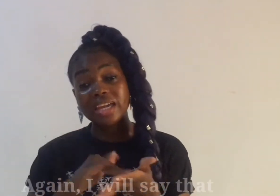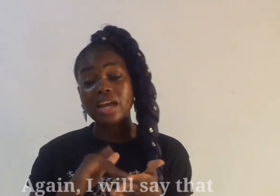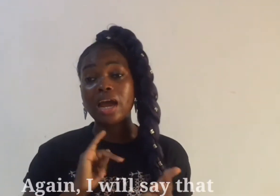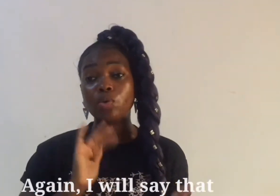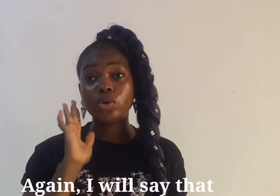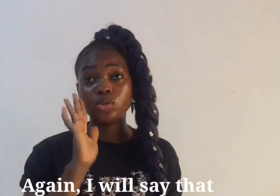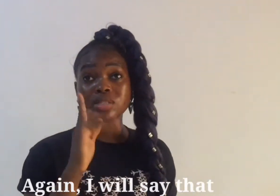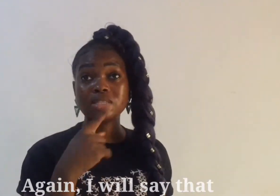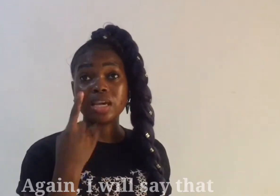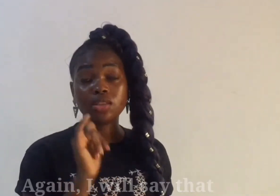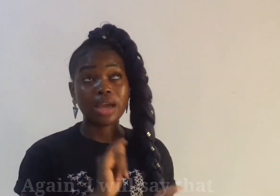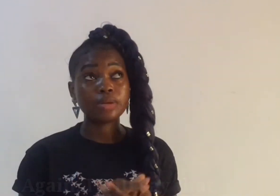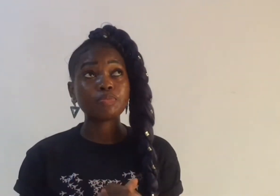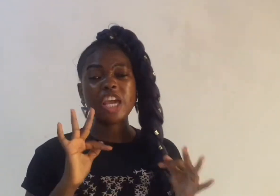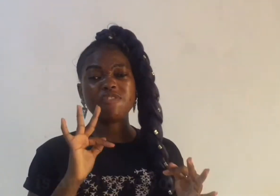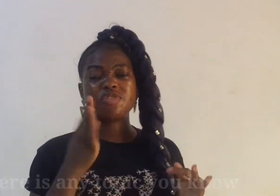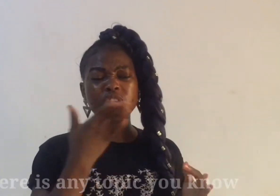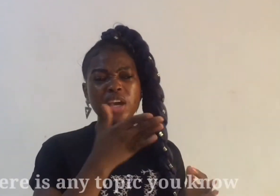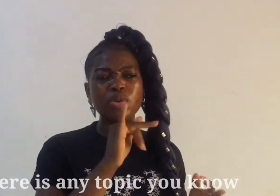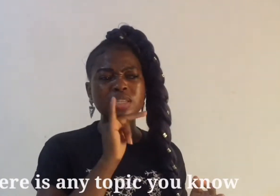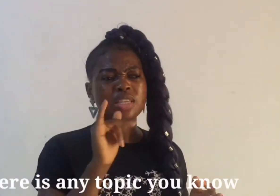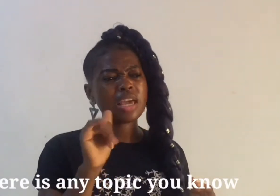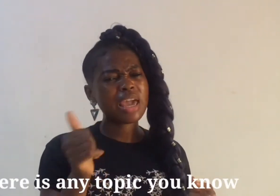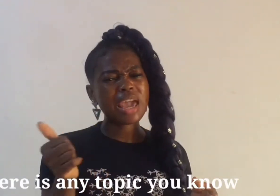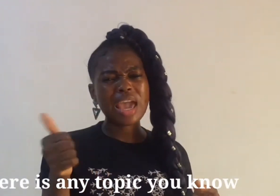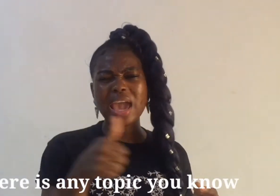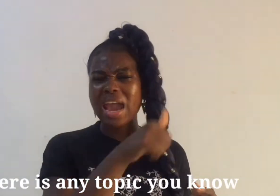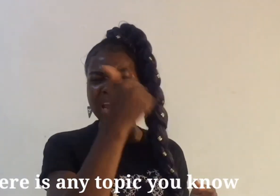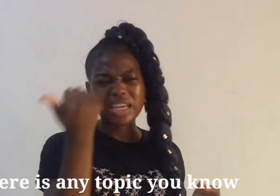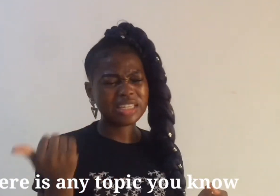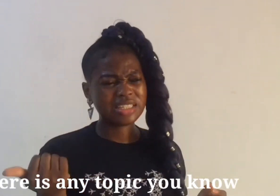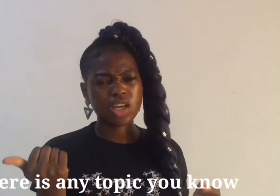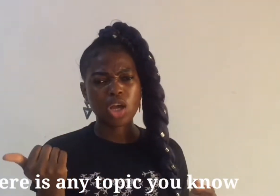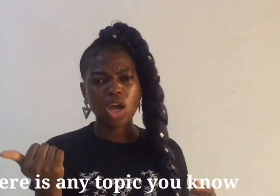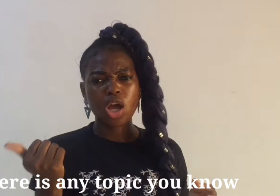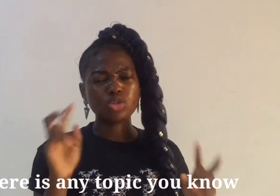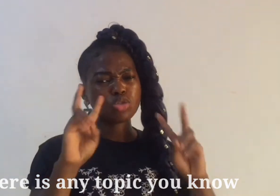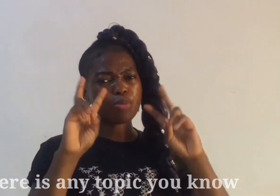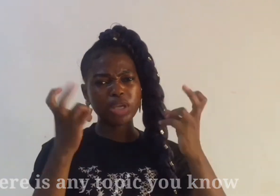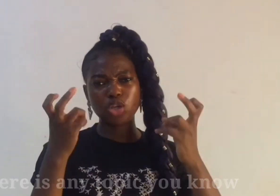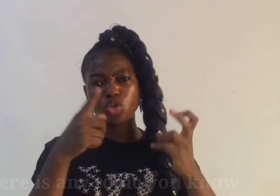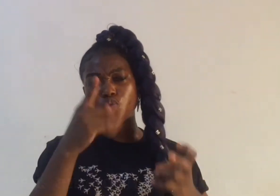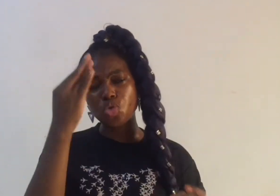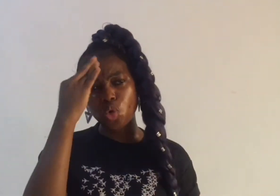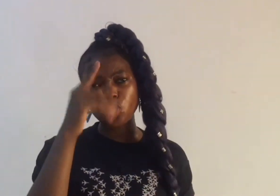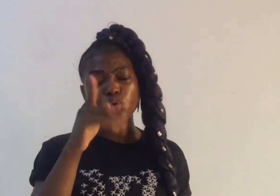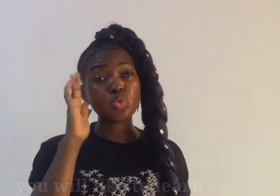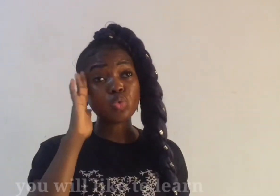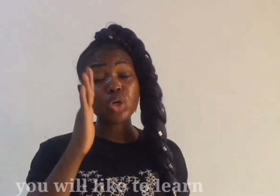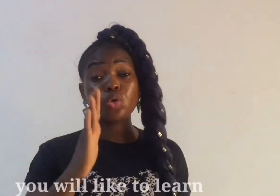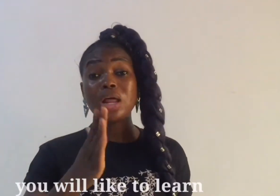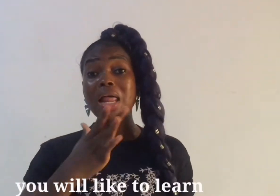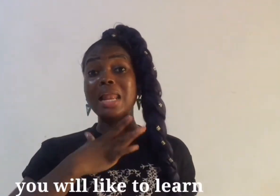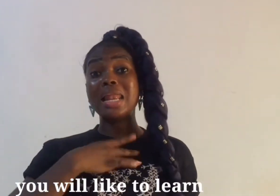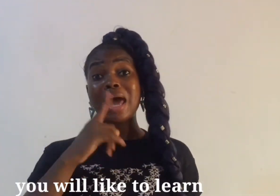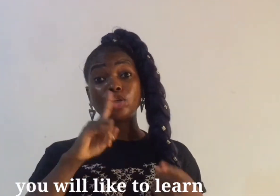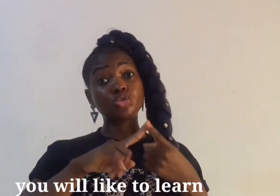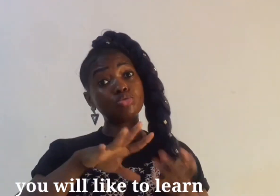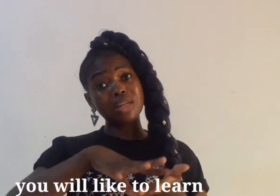and again I think there is any topic you know you will like to